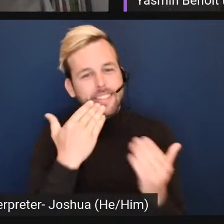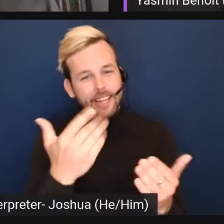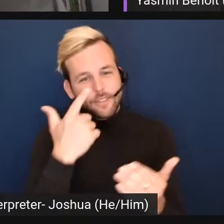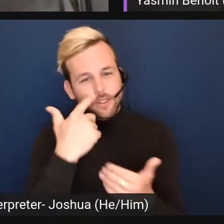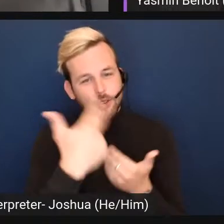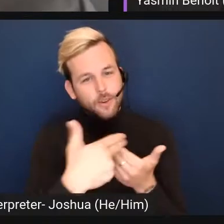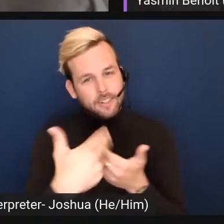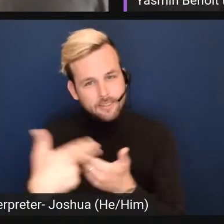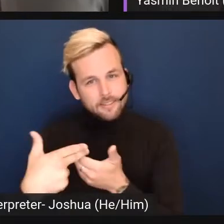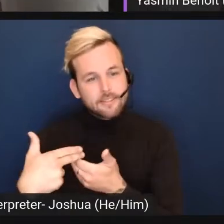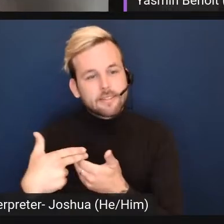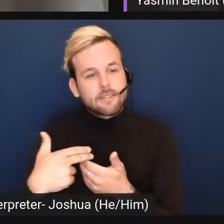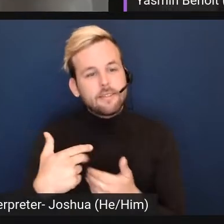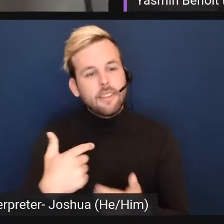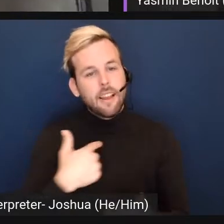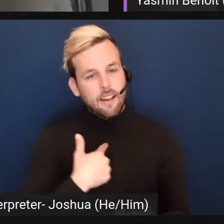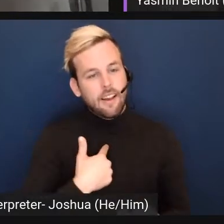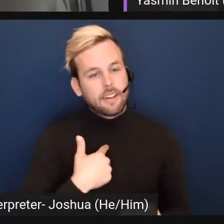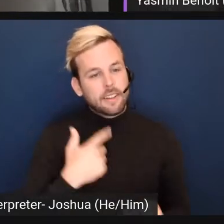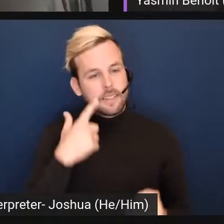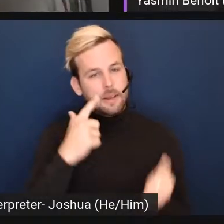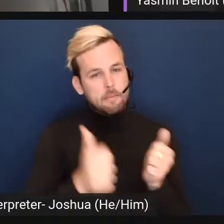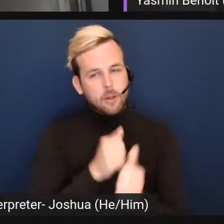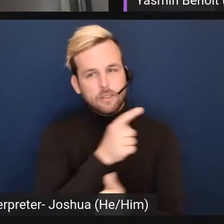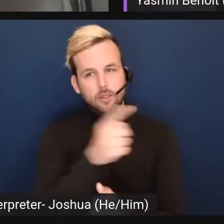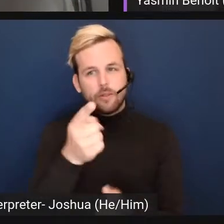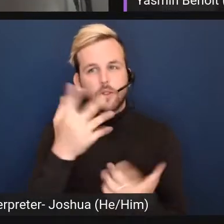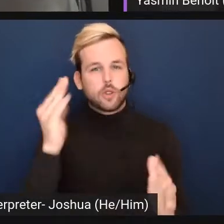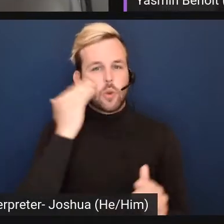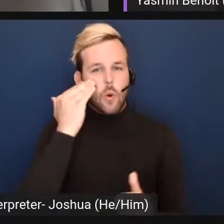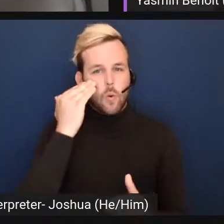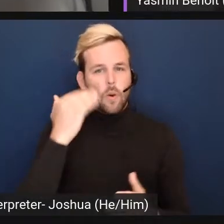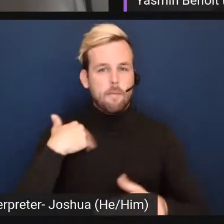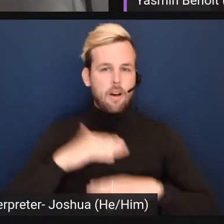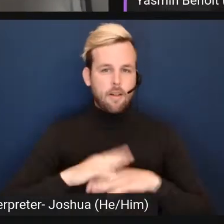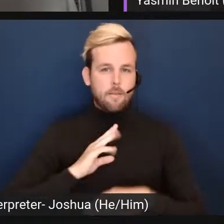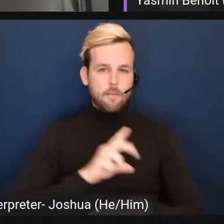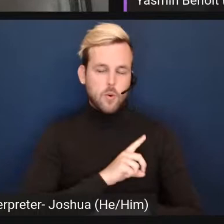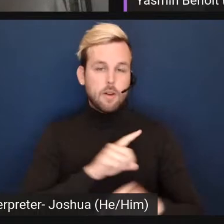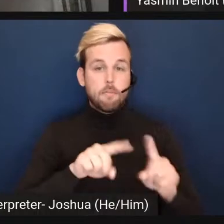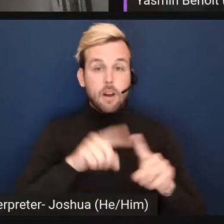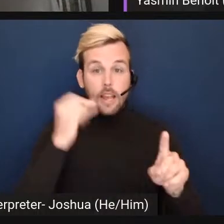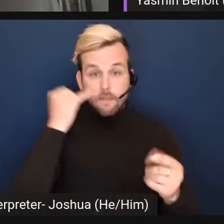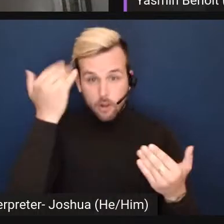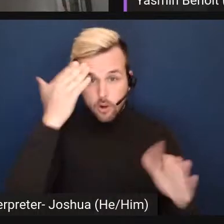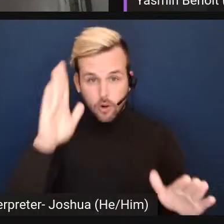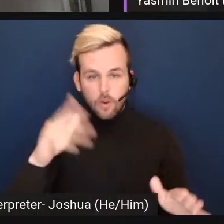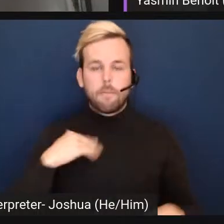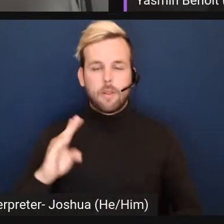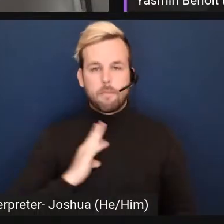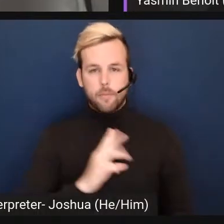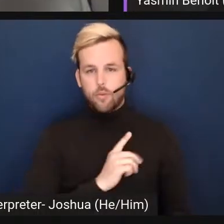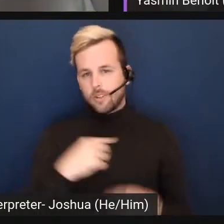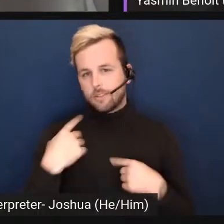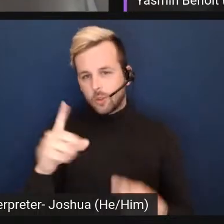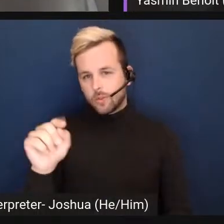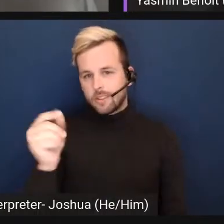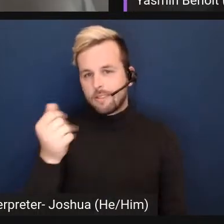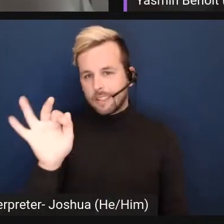tuning in. I think most of you probably know by now that I'm on the board, but just in case you didn't, I've been on the board since 2019.